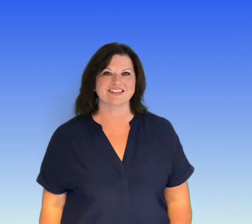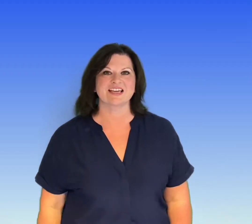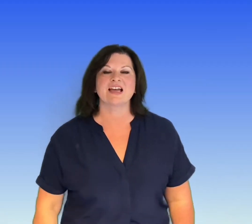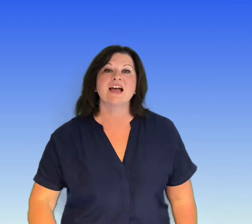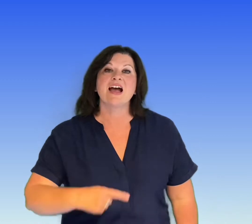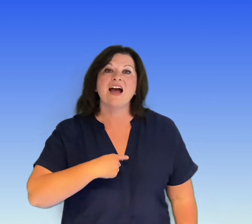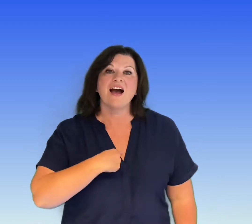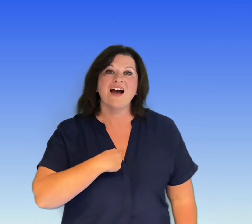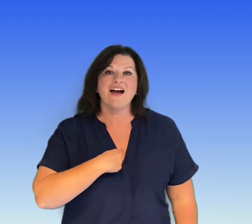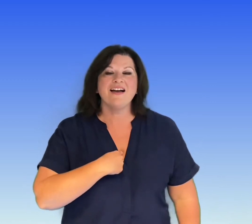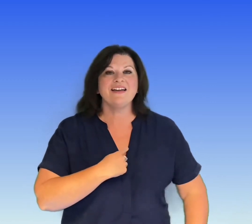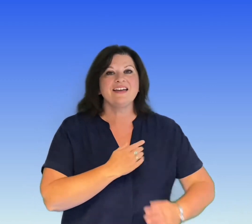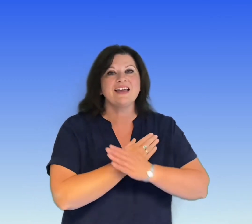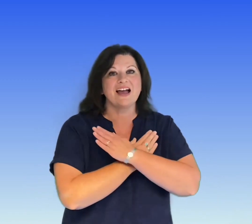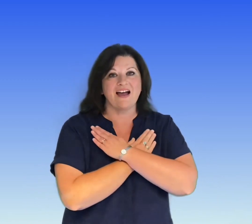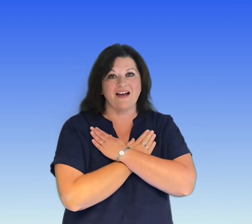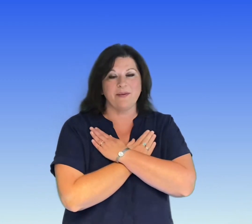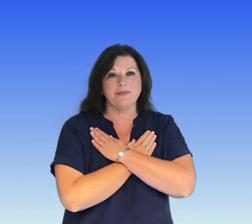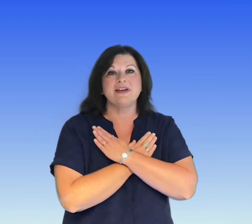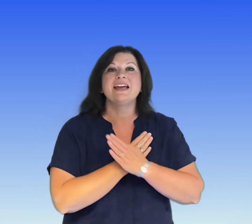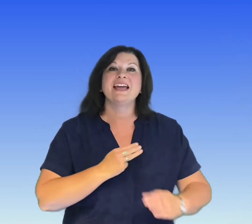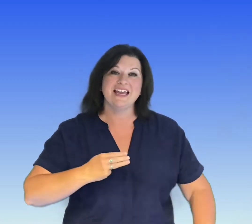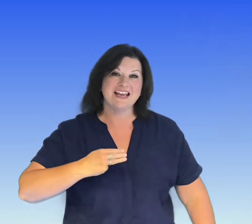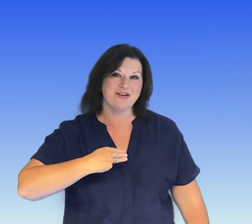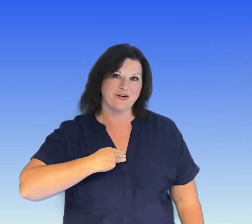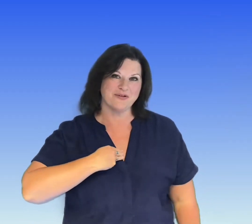I am enough.